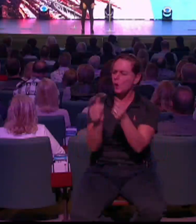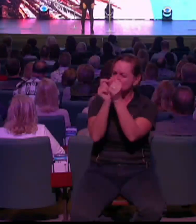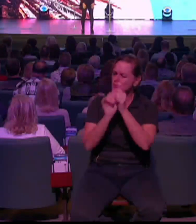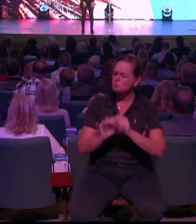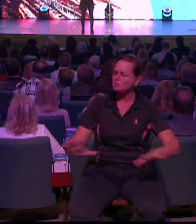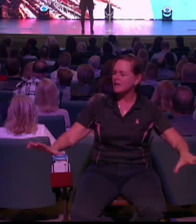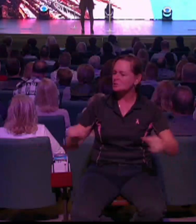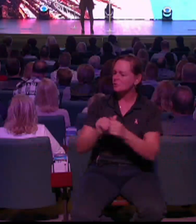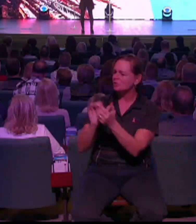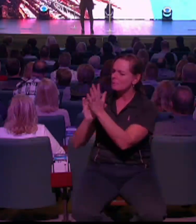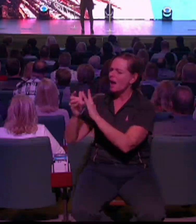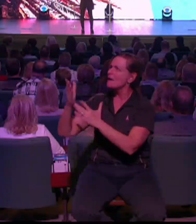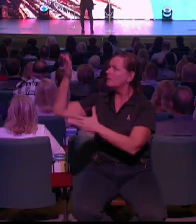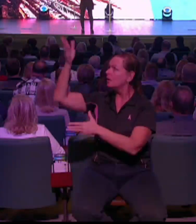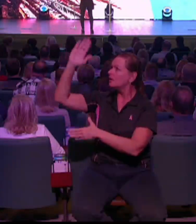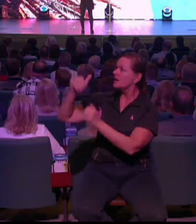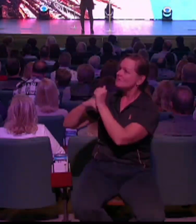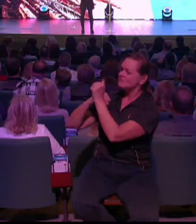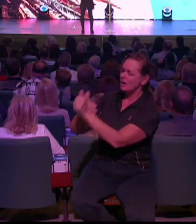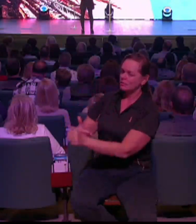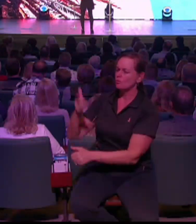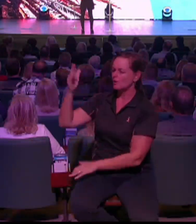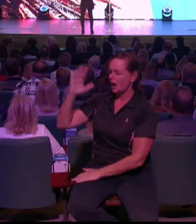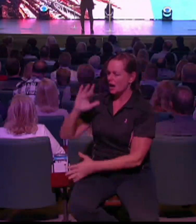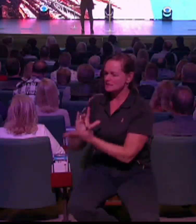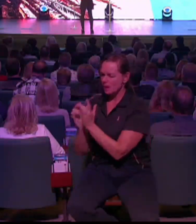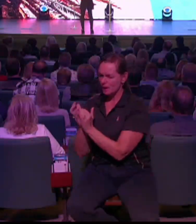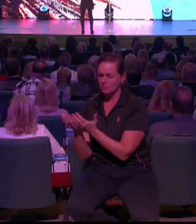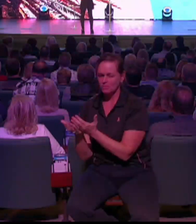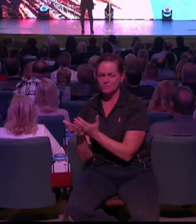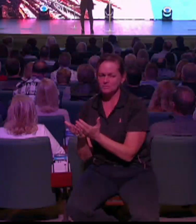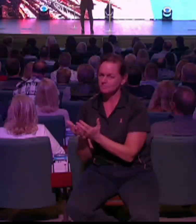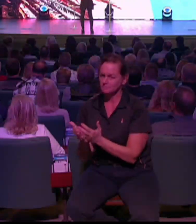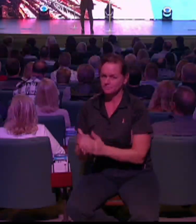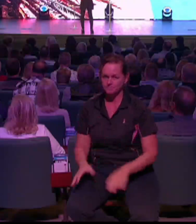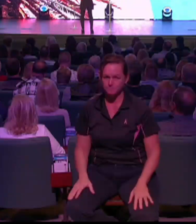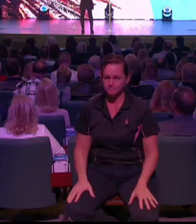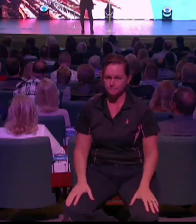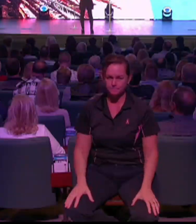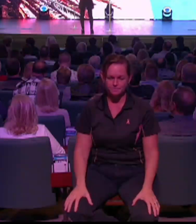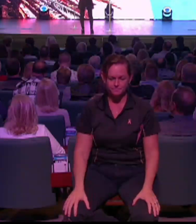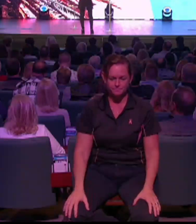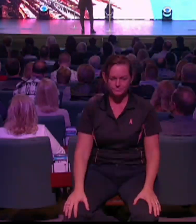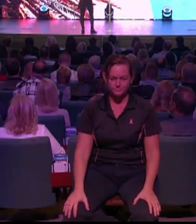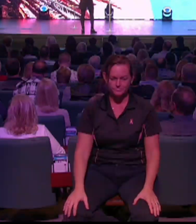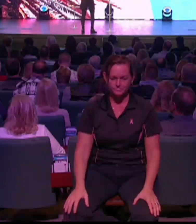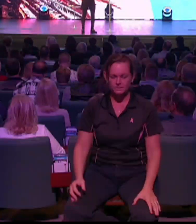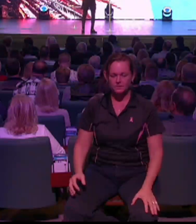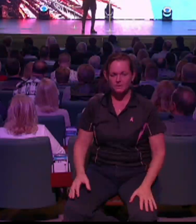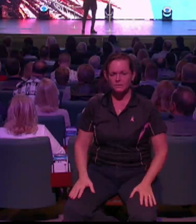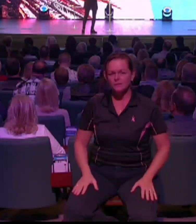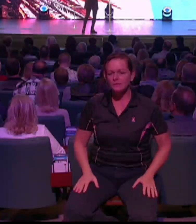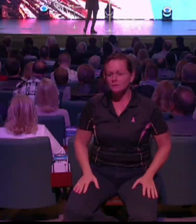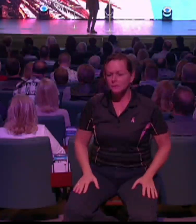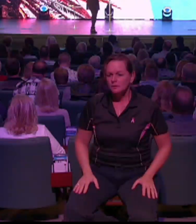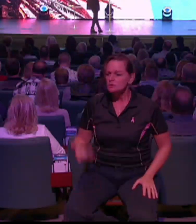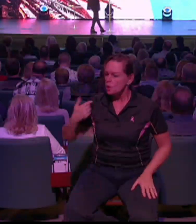We want to do what Jesus does. We want to gather people where we see a problem and say, well, how can we all come together and be an answer?